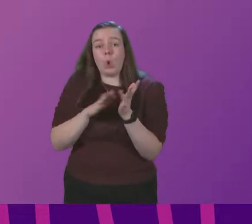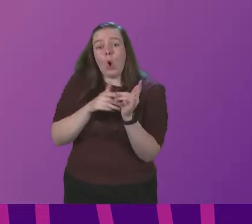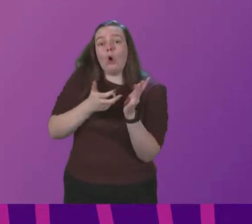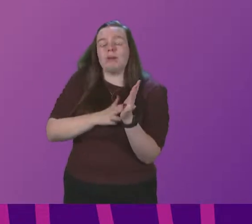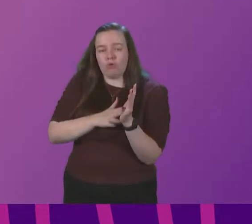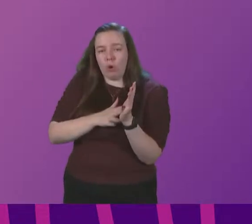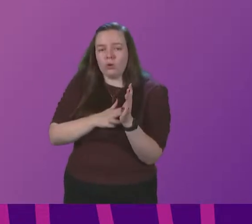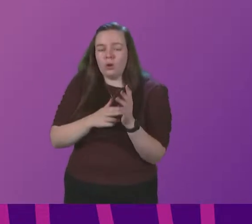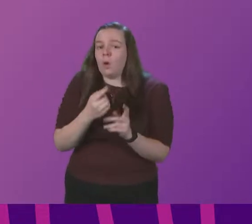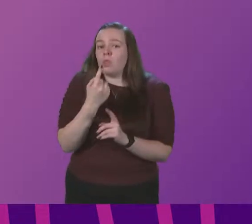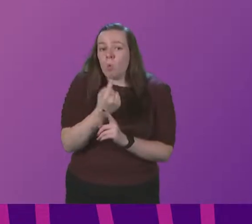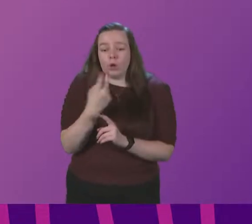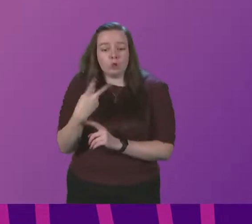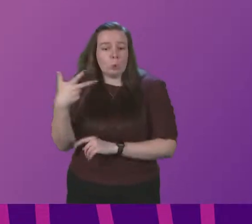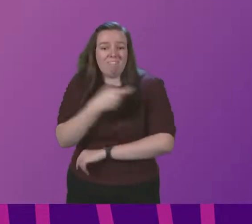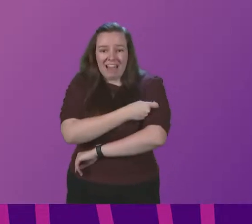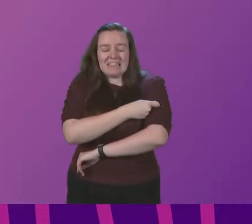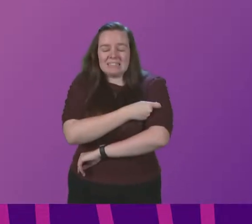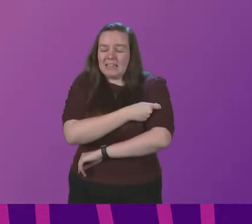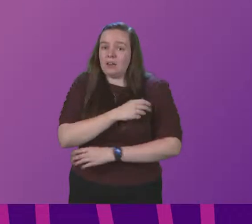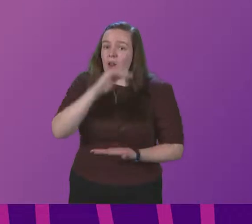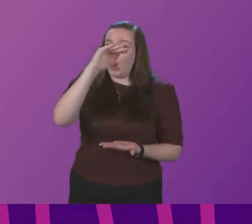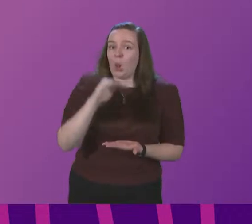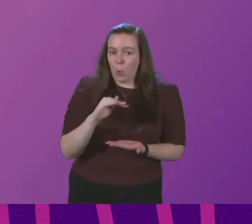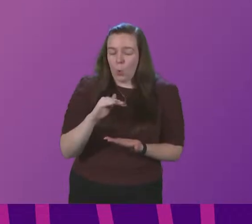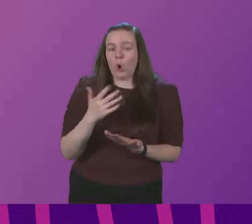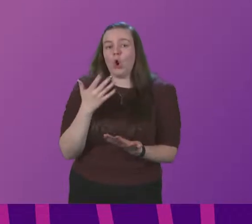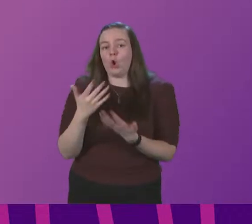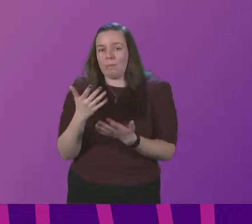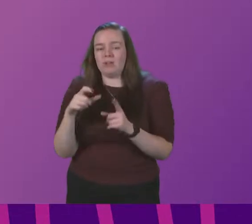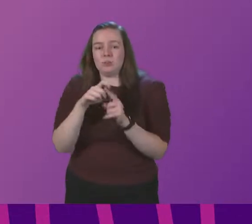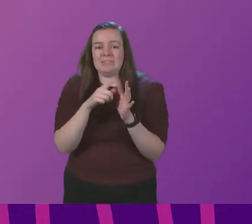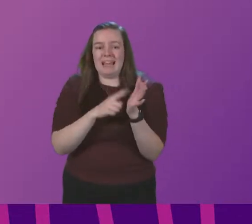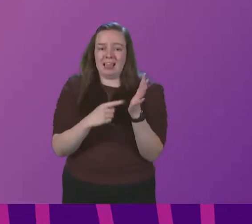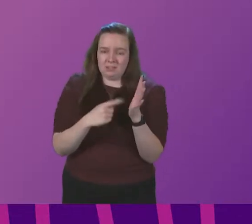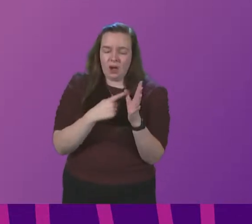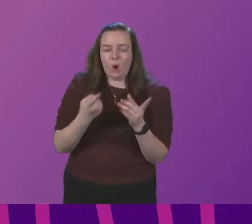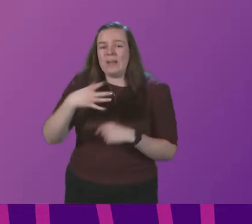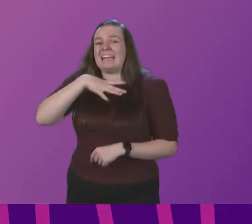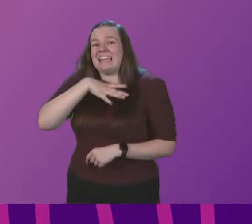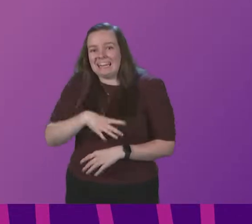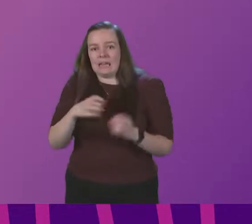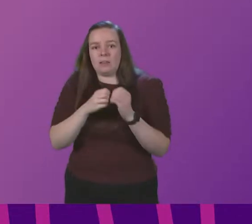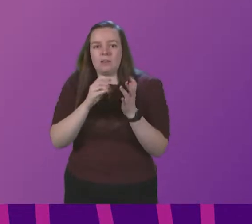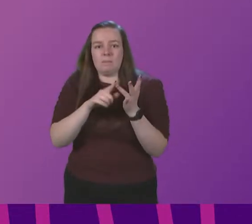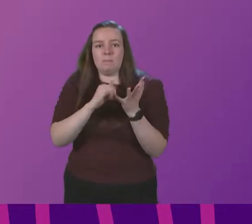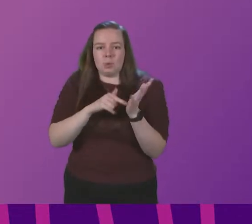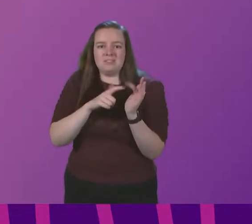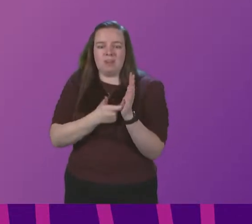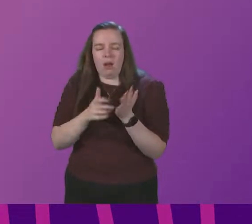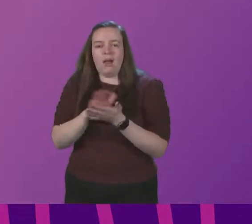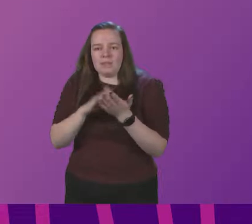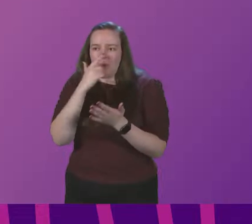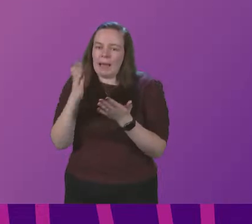with just one or two doses is significantly lower than it is for Delta. We need a booster jag to ensure a substantial